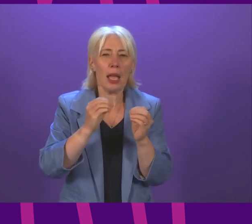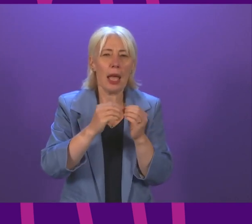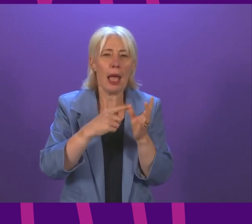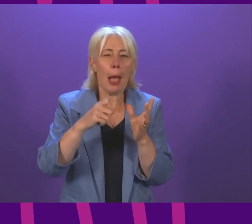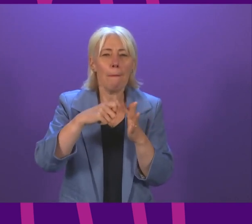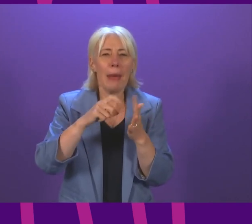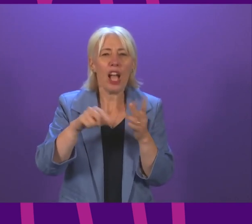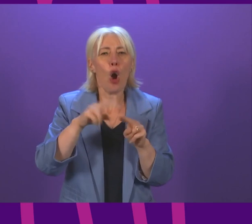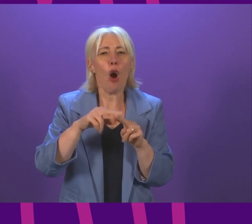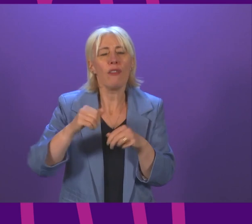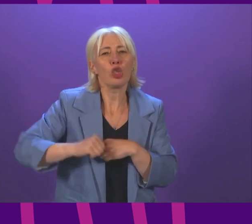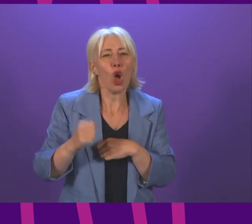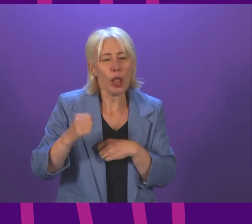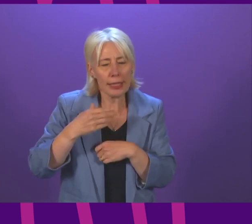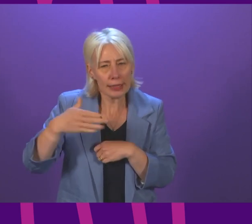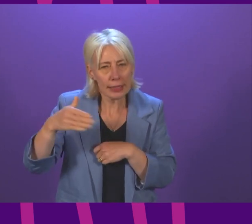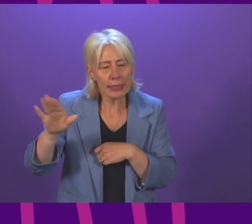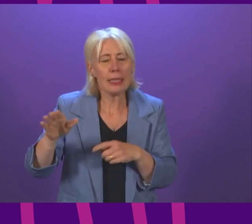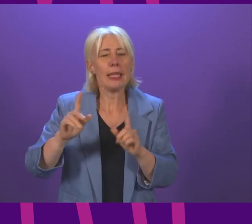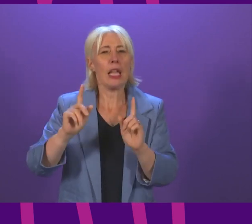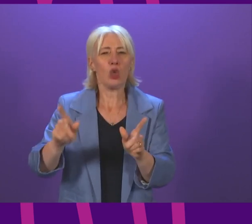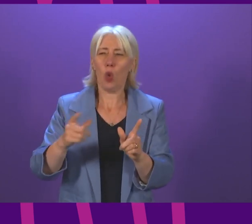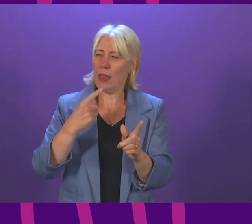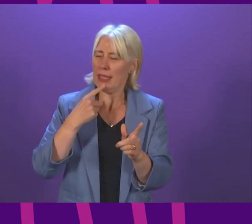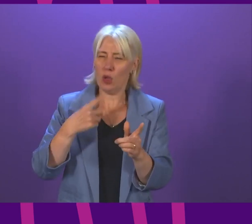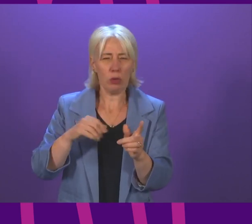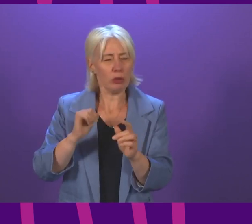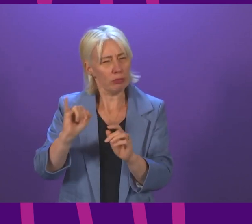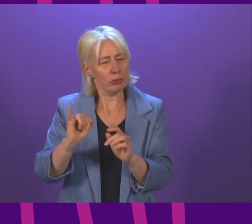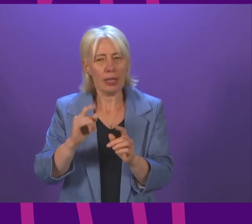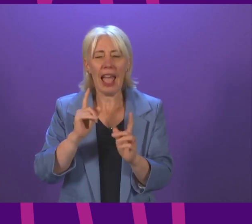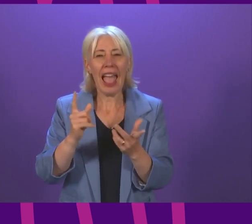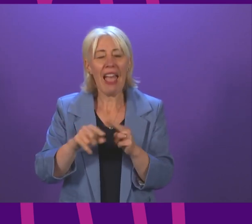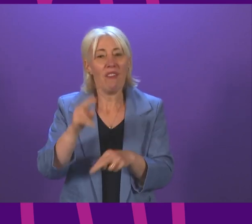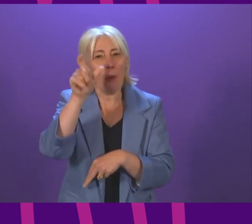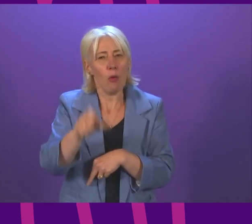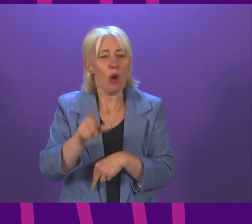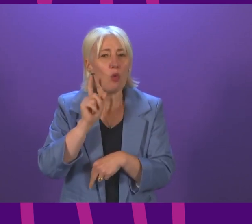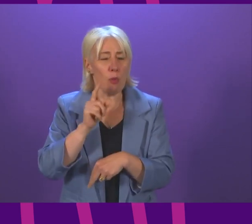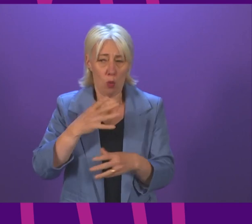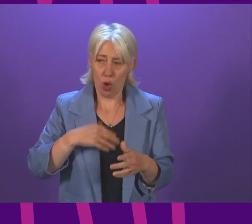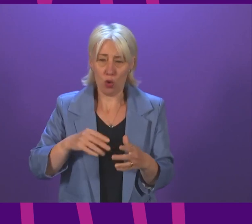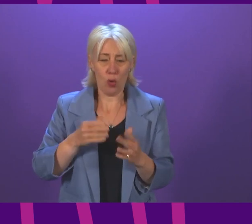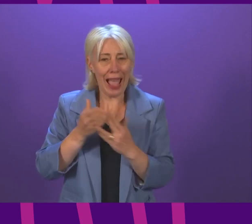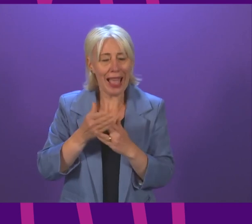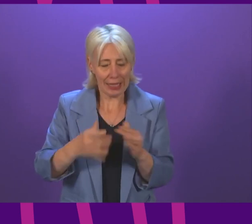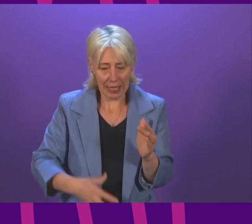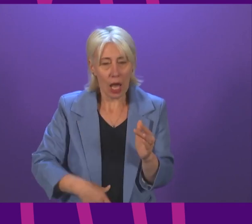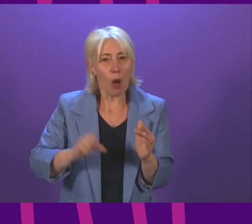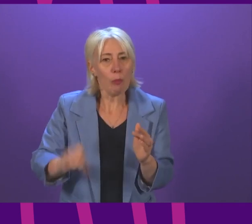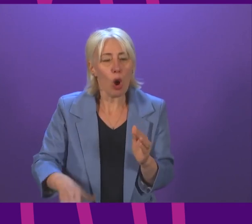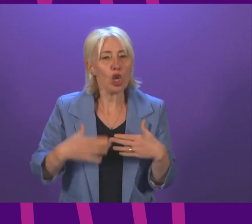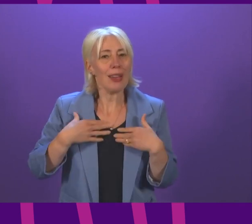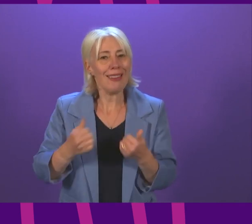does the First Minister agree that anyone accessing abortion healthcare in Scotland should be able to do so safely